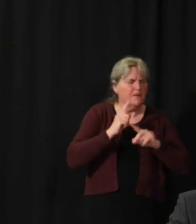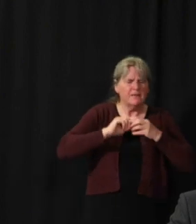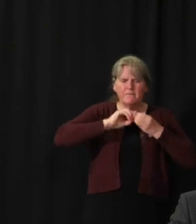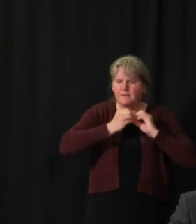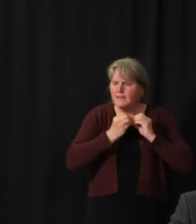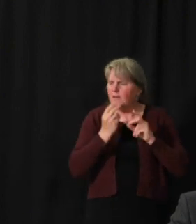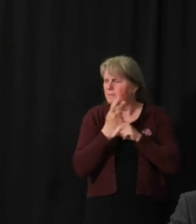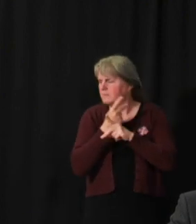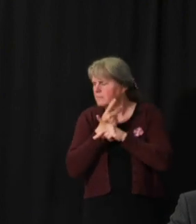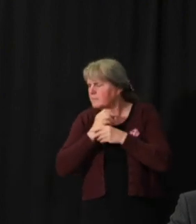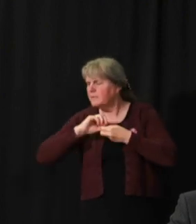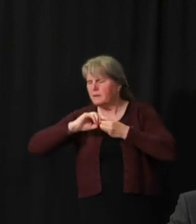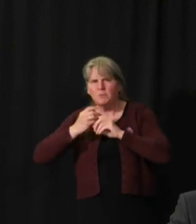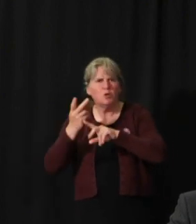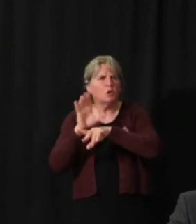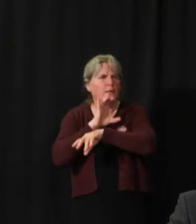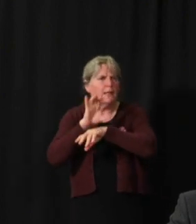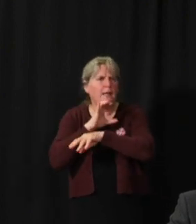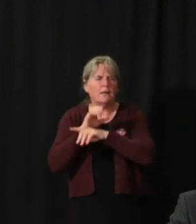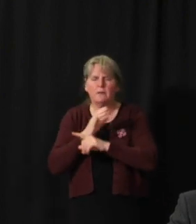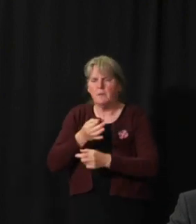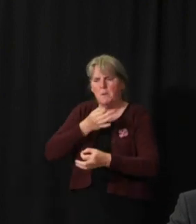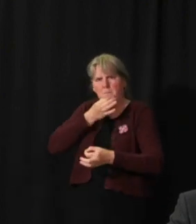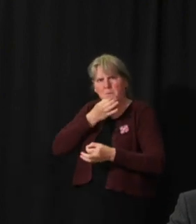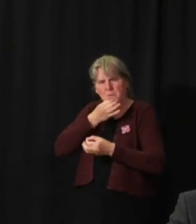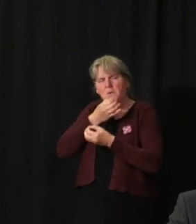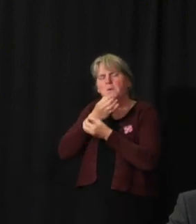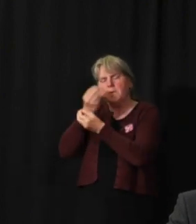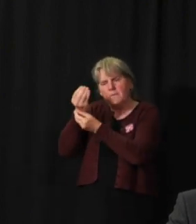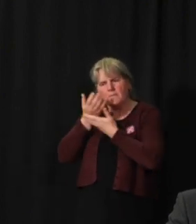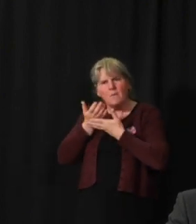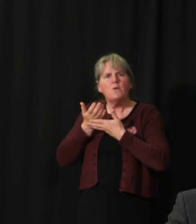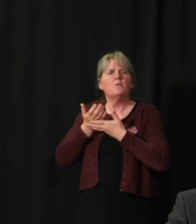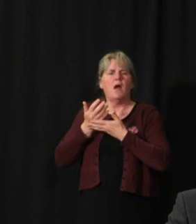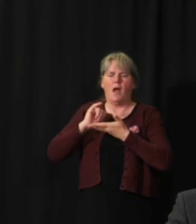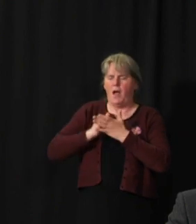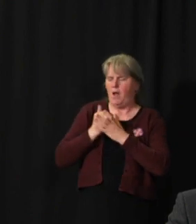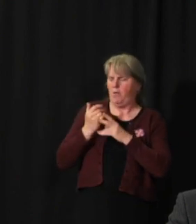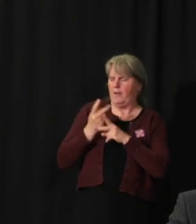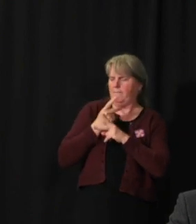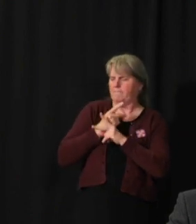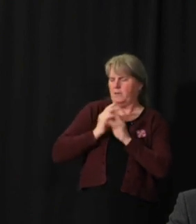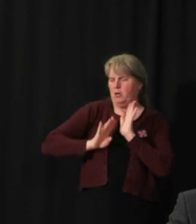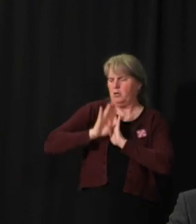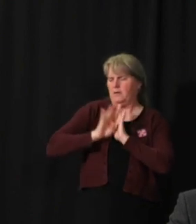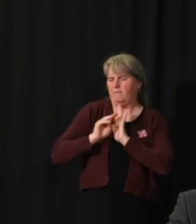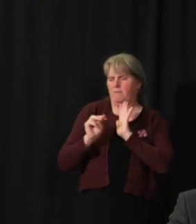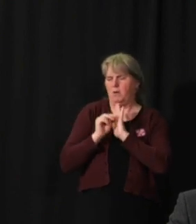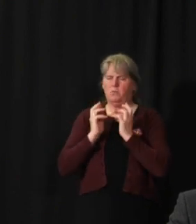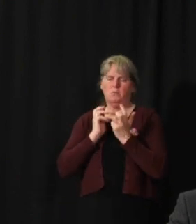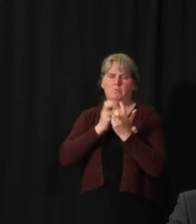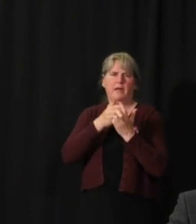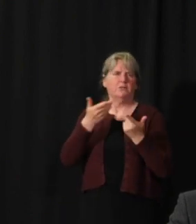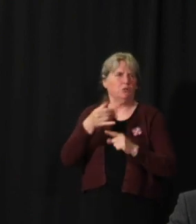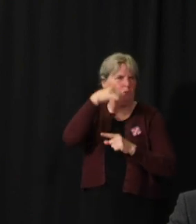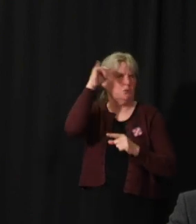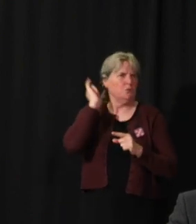computing power and the expertise at Public Health Agency of Canada to help us with these more sophisticated modelings.